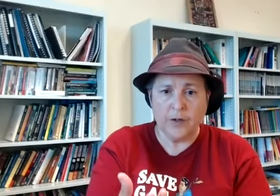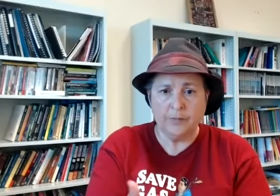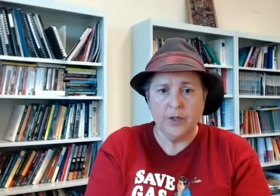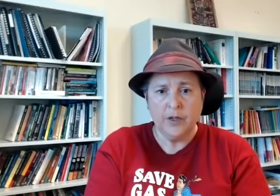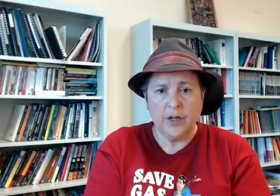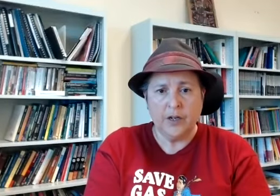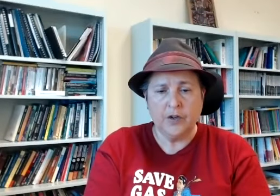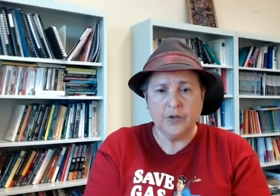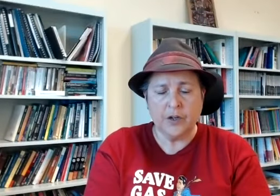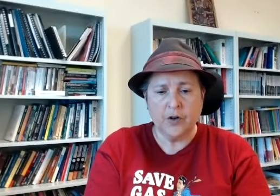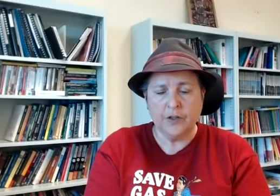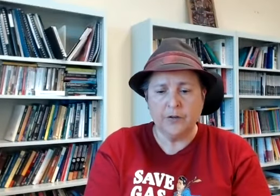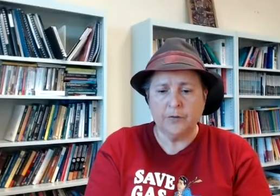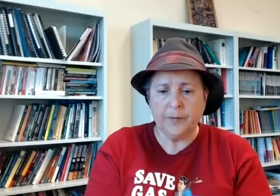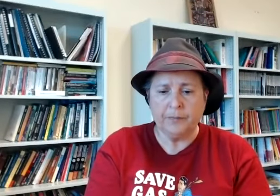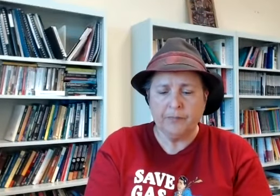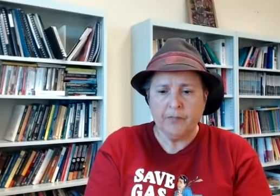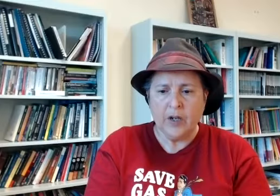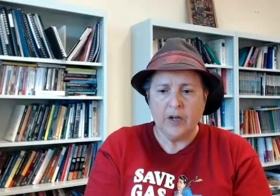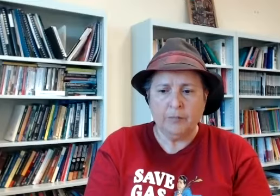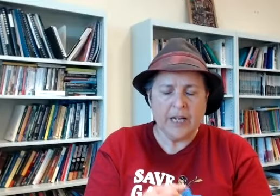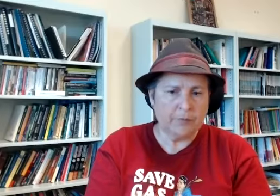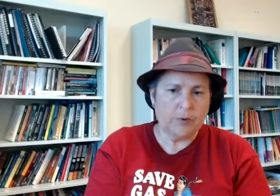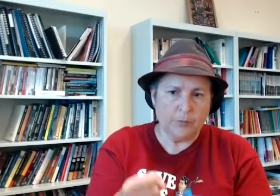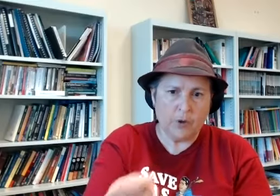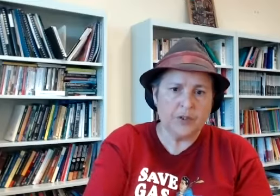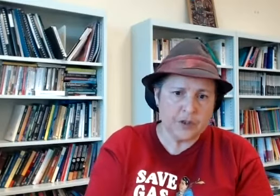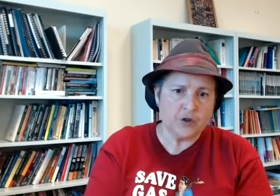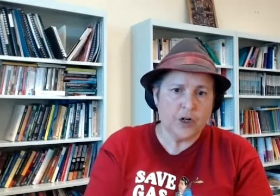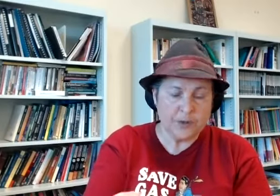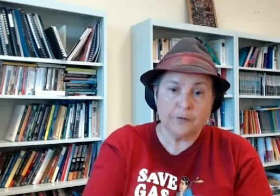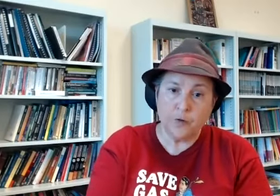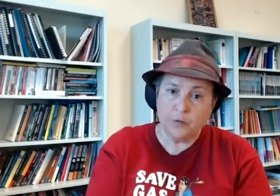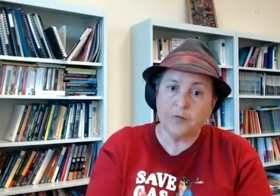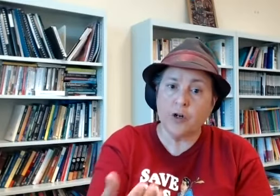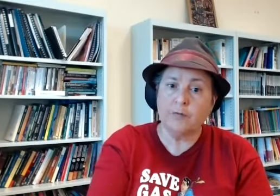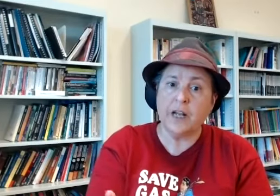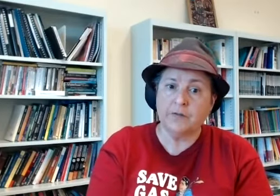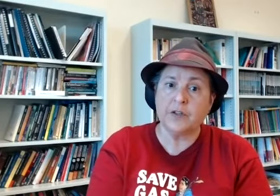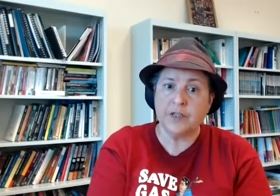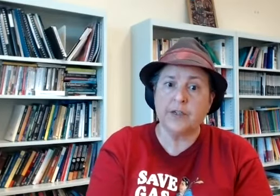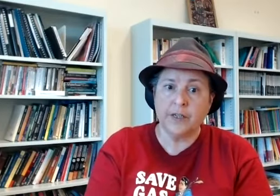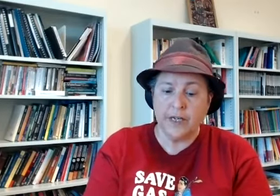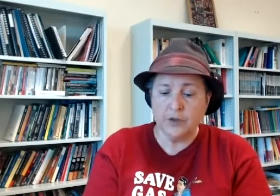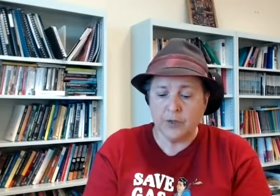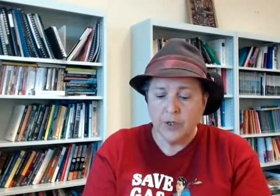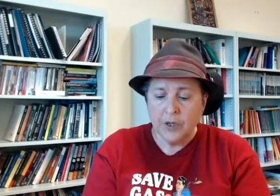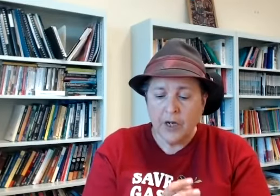um uh used the kind of um uh black politics trope so it's a form of kind of advocacy and engagement um